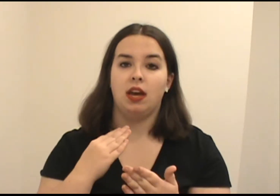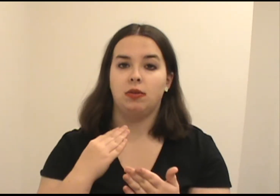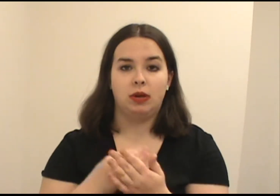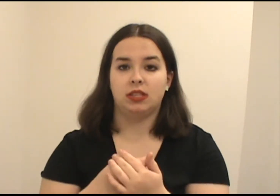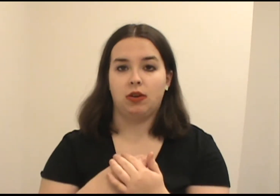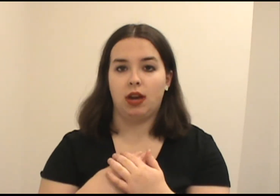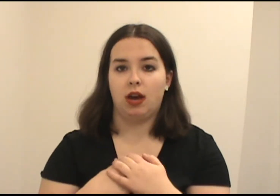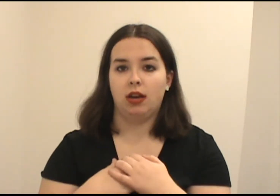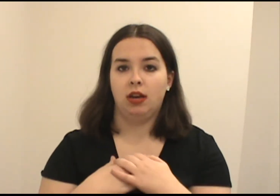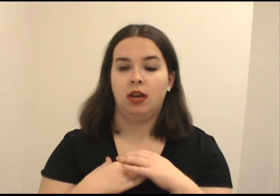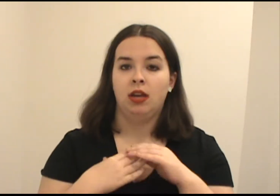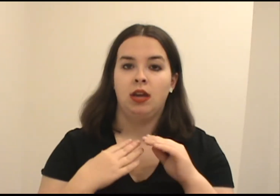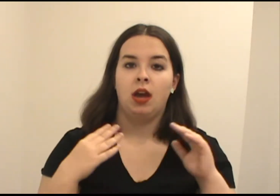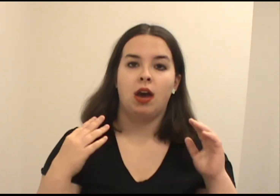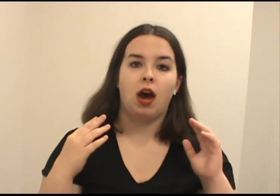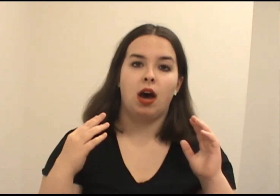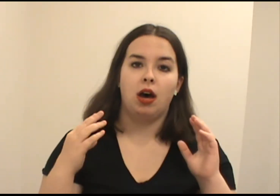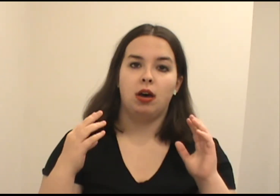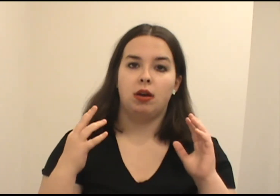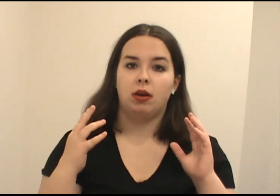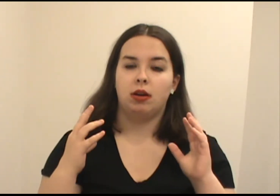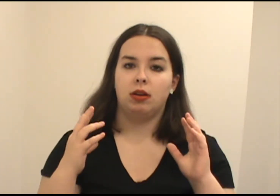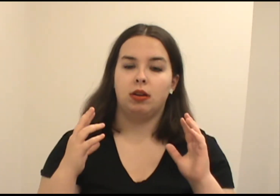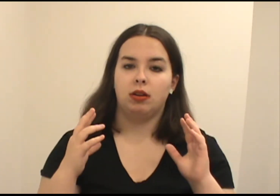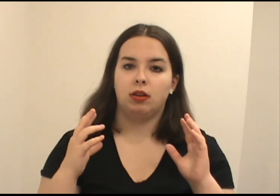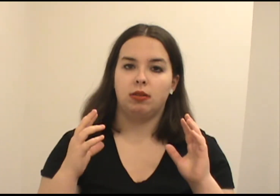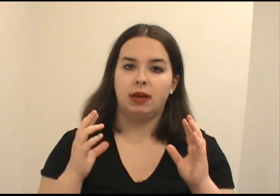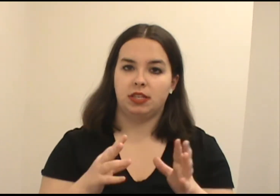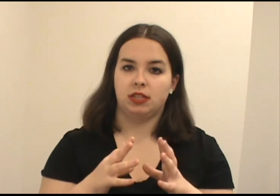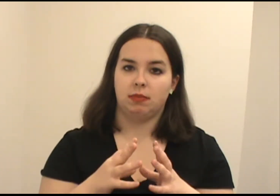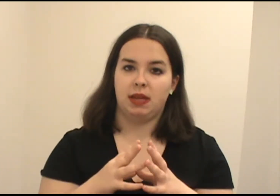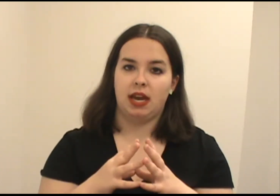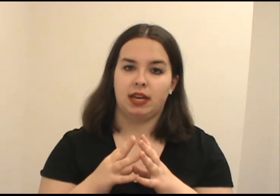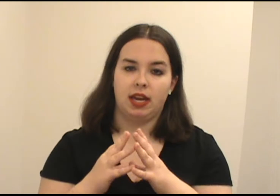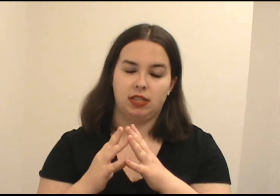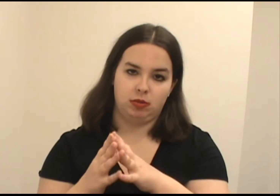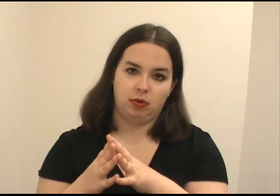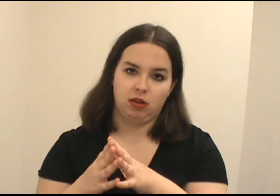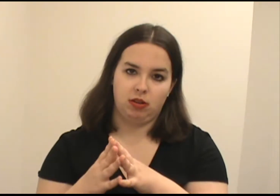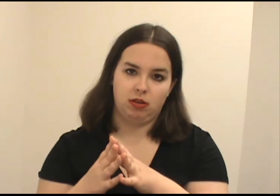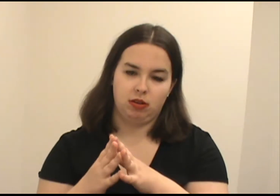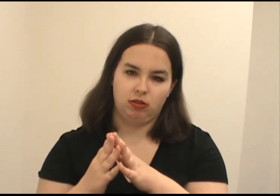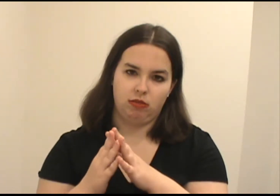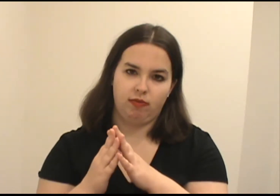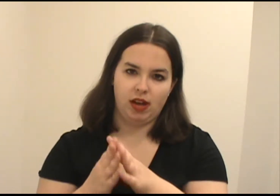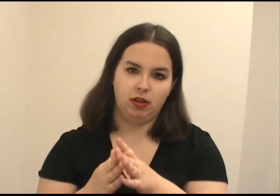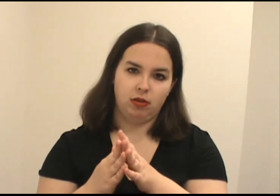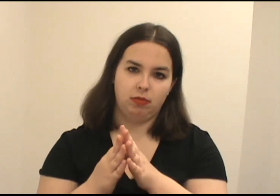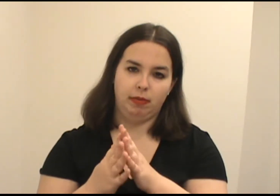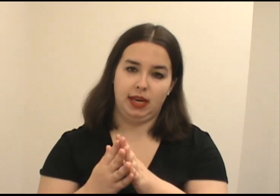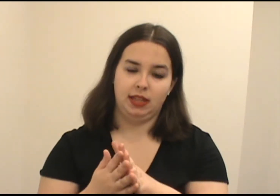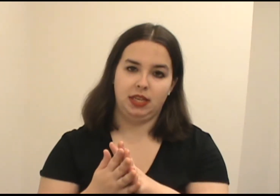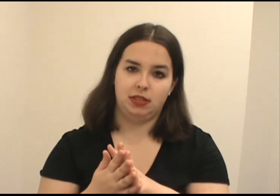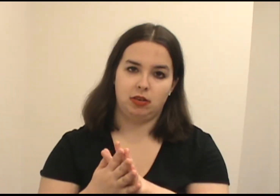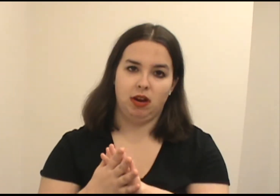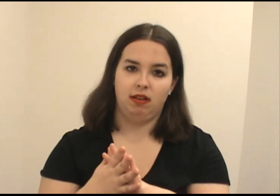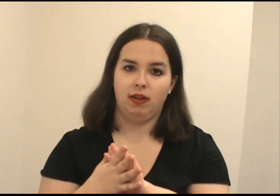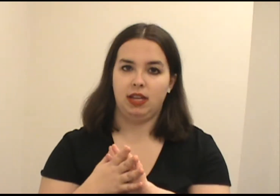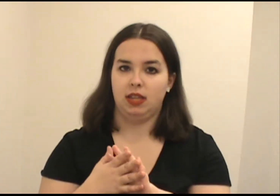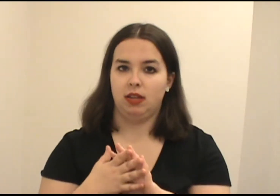while that's going on, Manchester Black and ZipGrill follow and he leads to try and find the